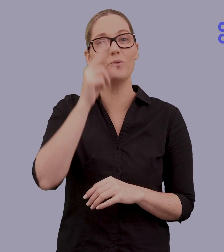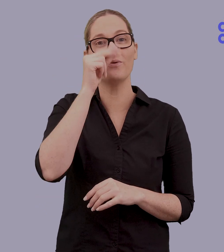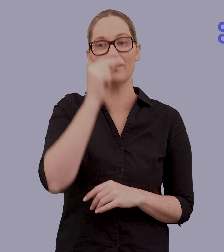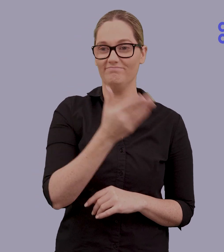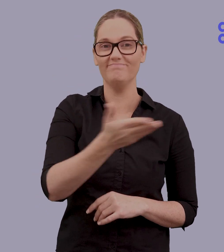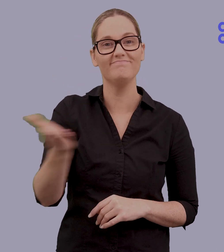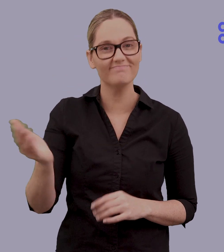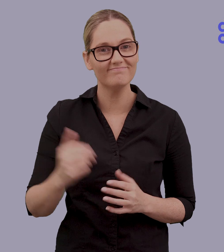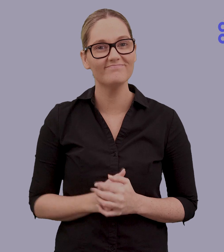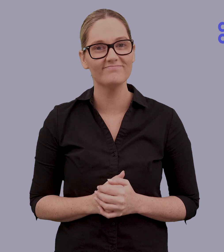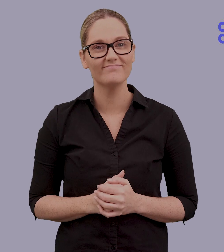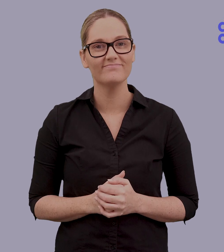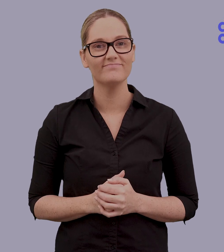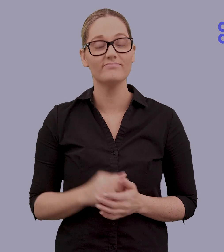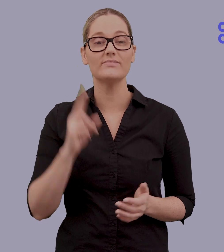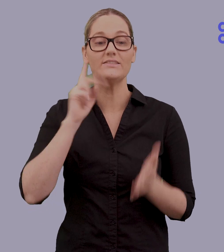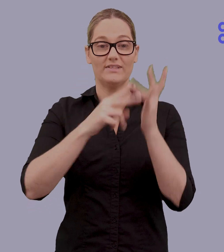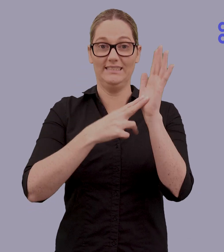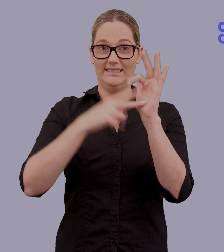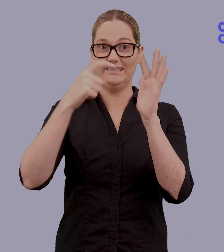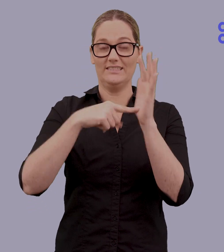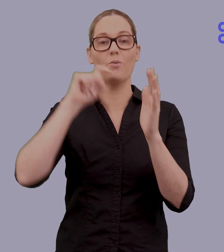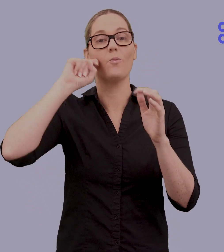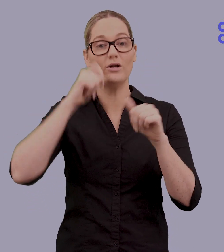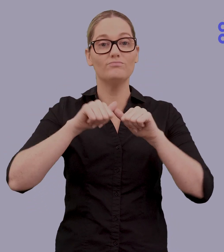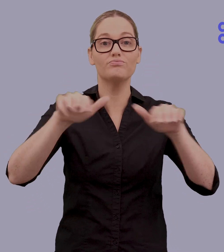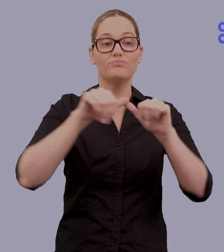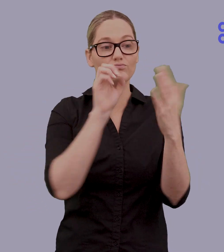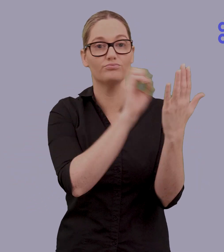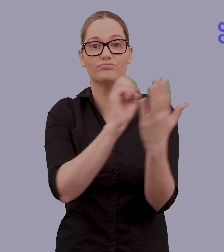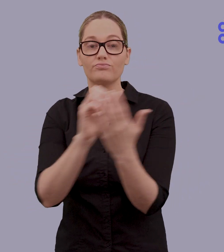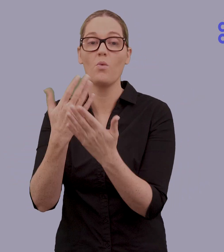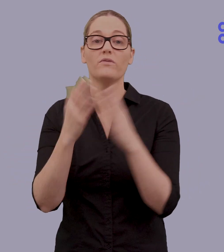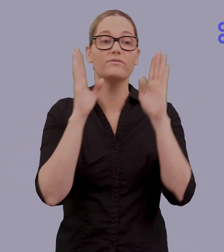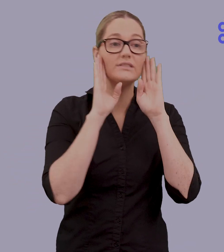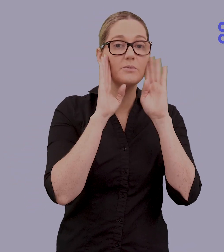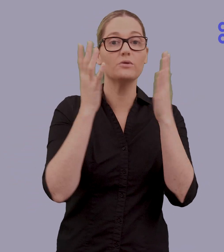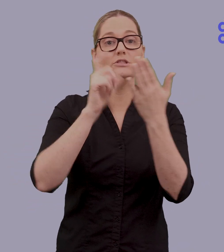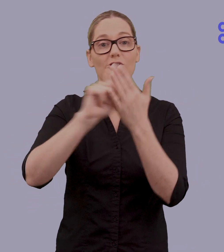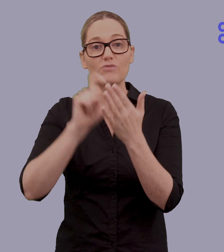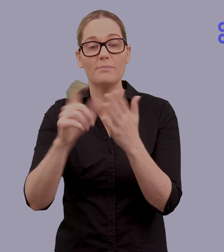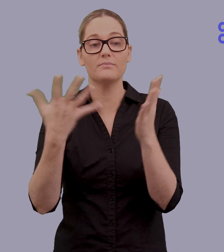Deaf Connect will be releasing content on Facebook, Instagram, LinkedIn,